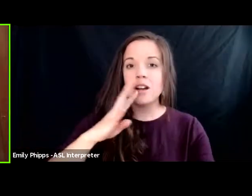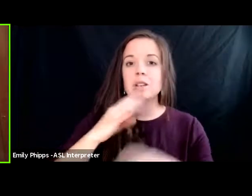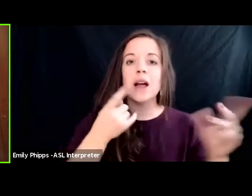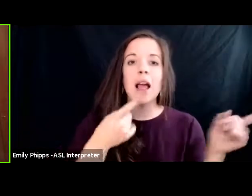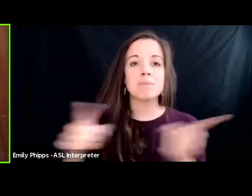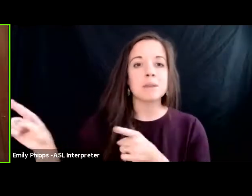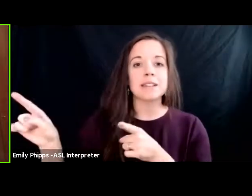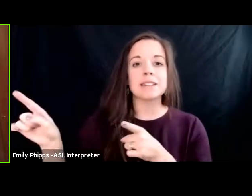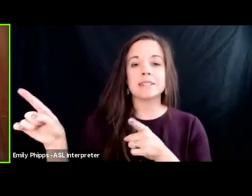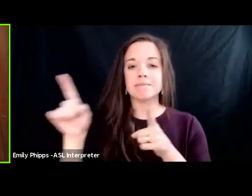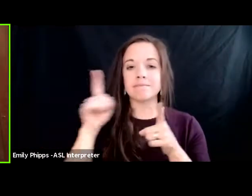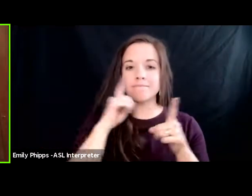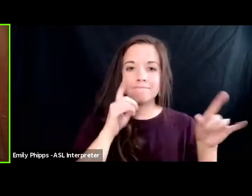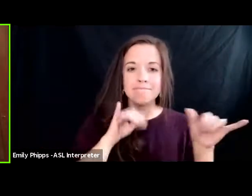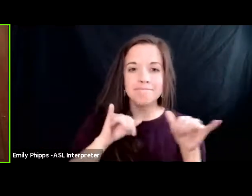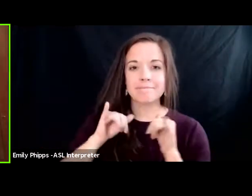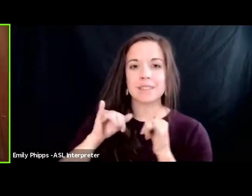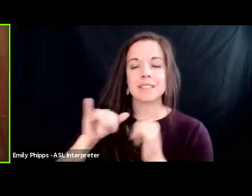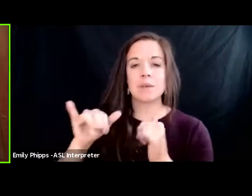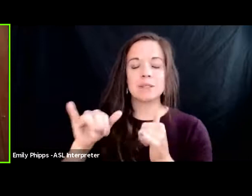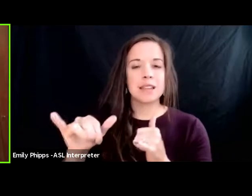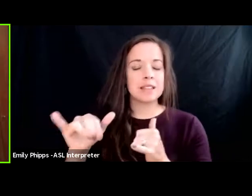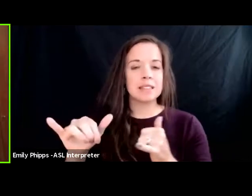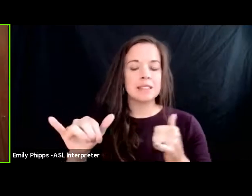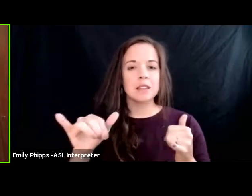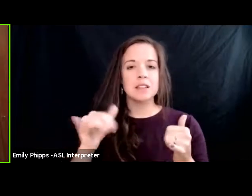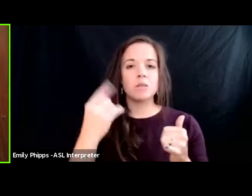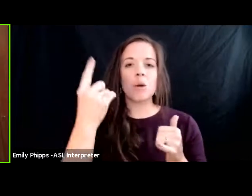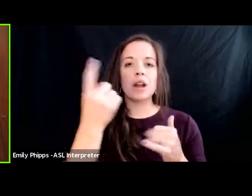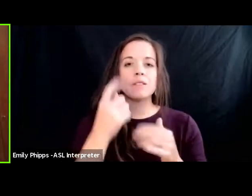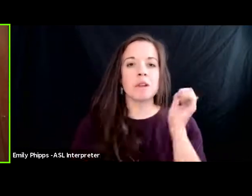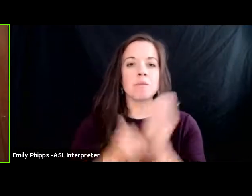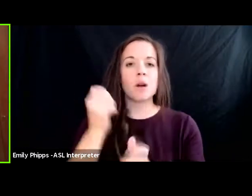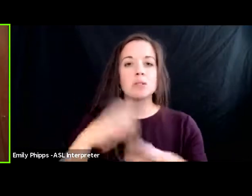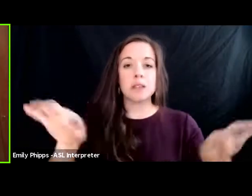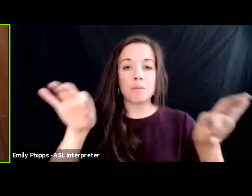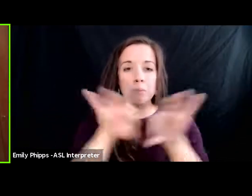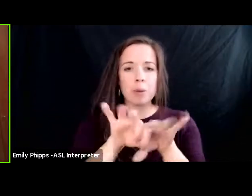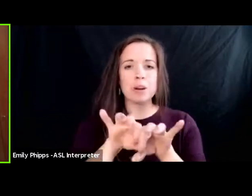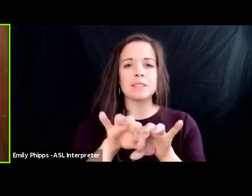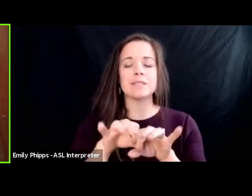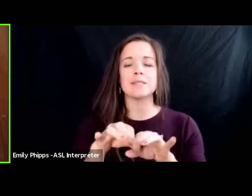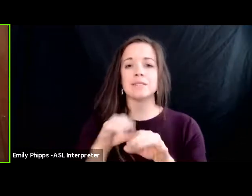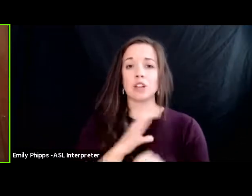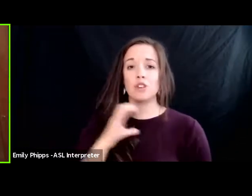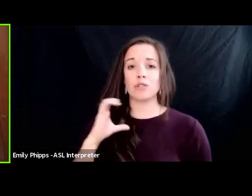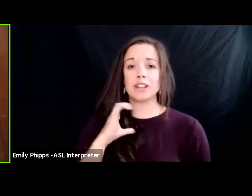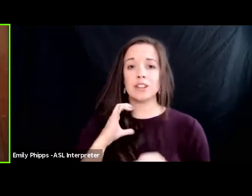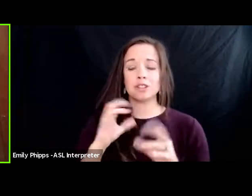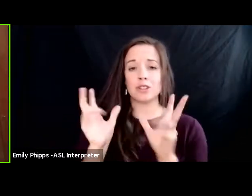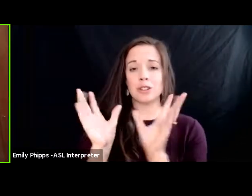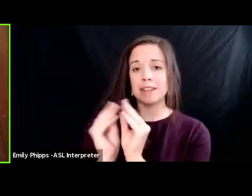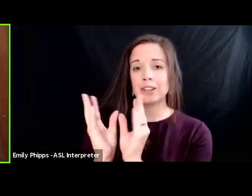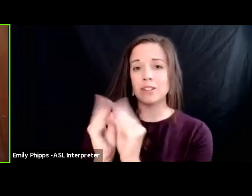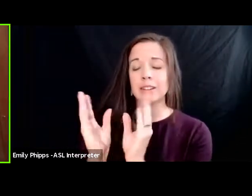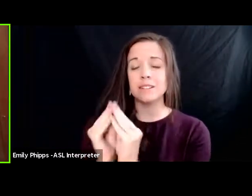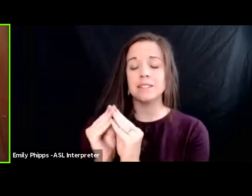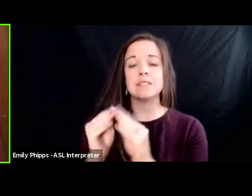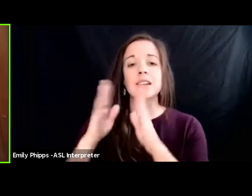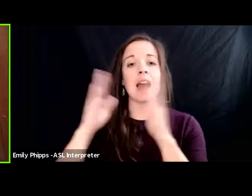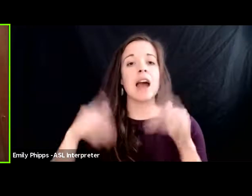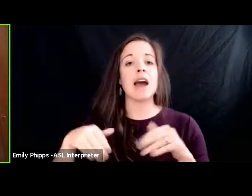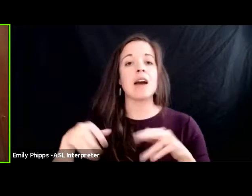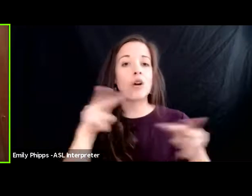simultaneously with one of the most important congressional hearings in recent history which is the house oversight committee